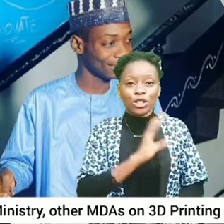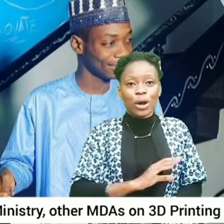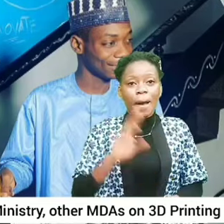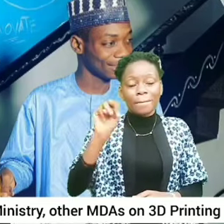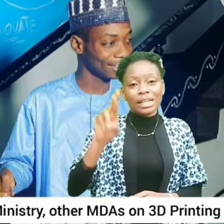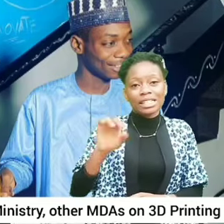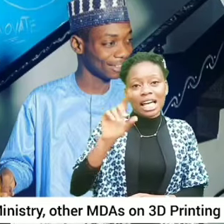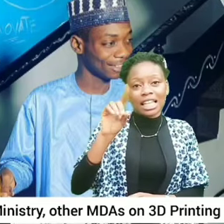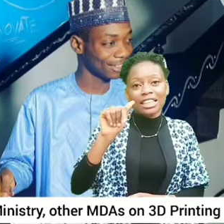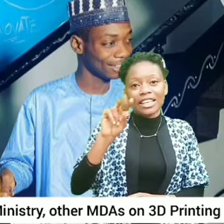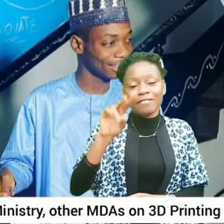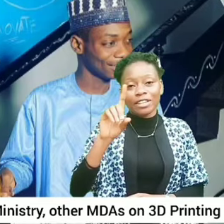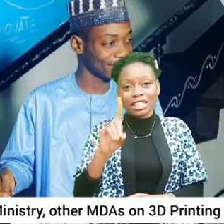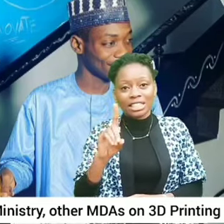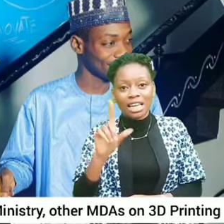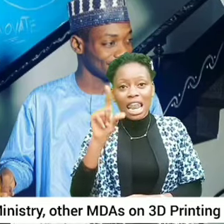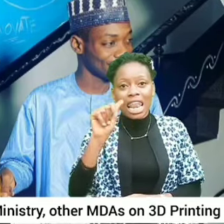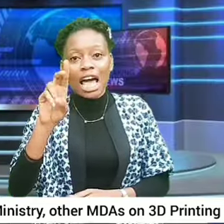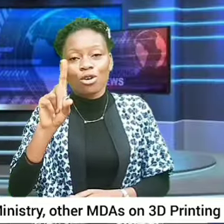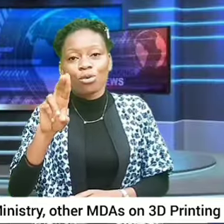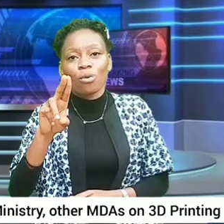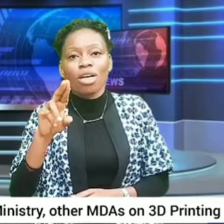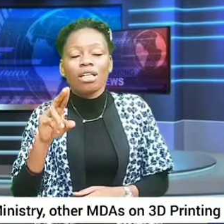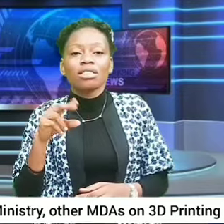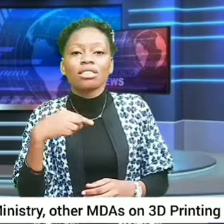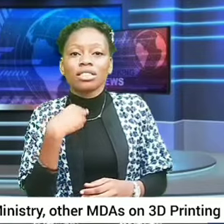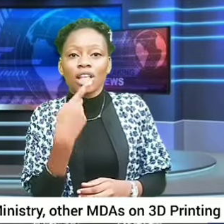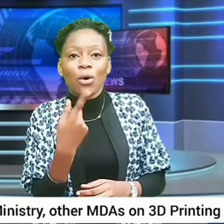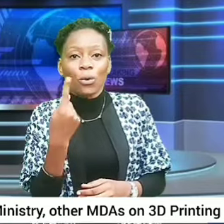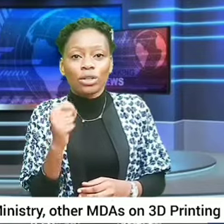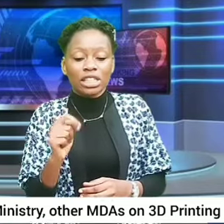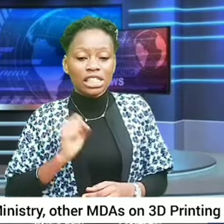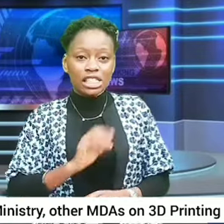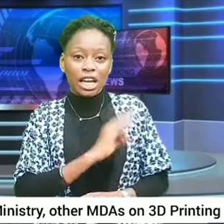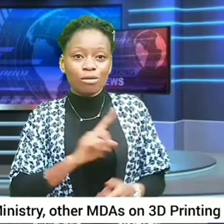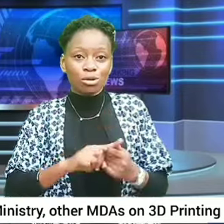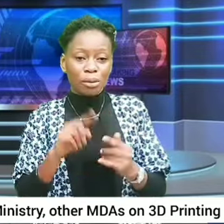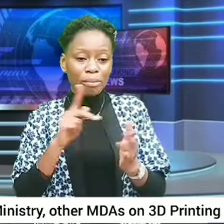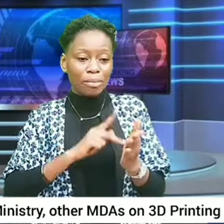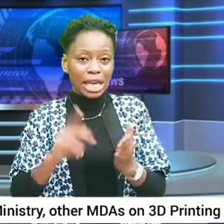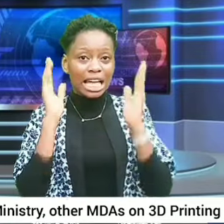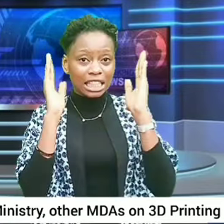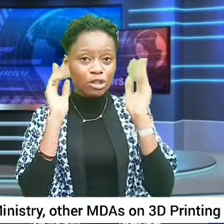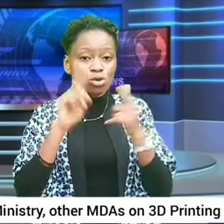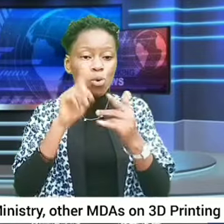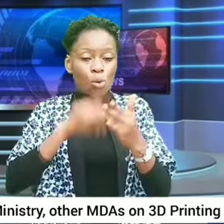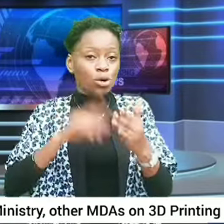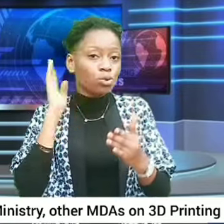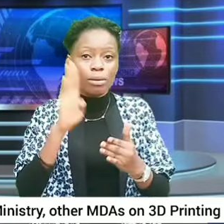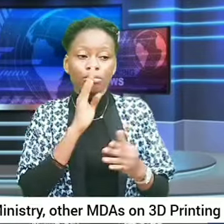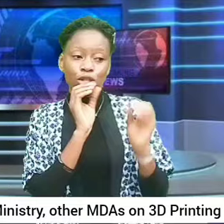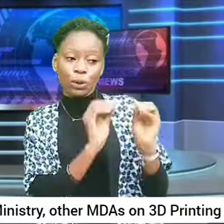Lallou, tasked the staff to pay attention to what will be taught at the